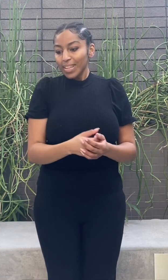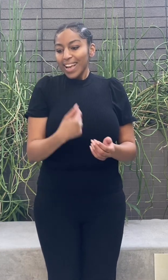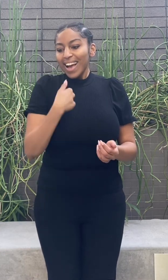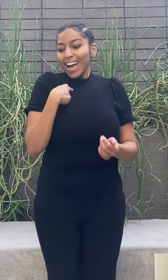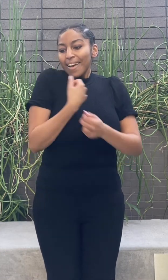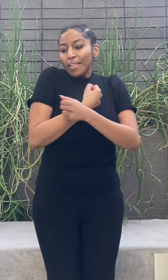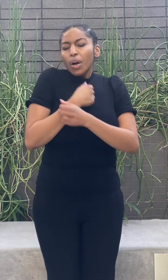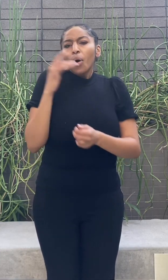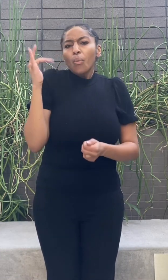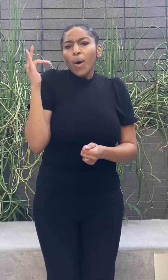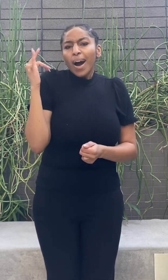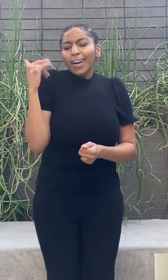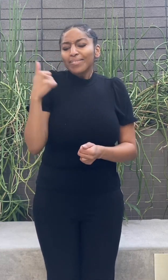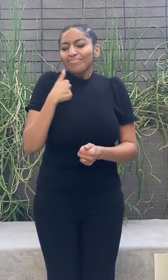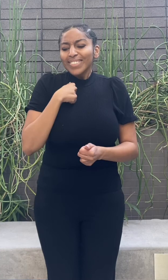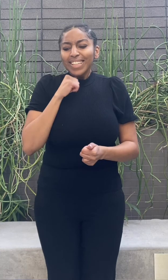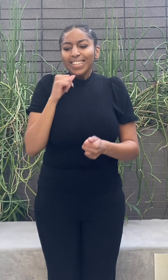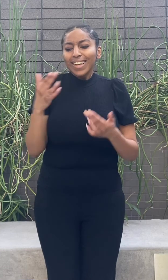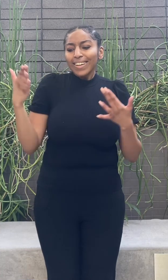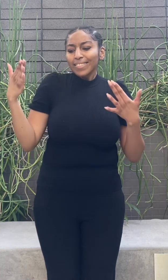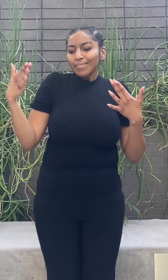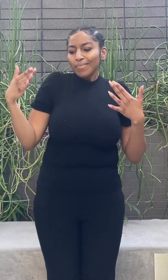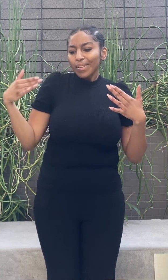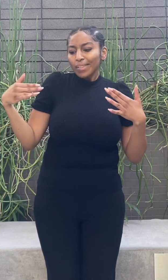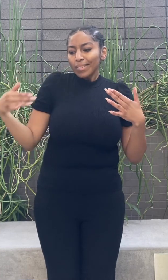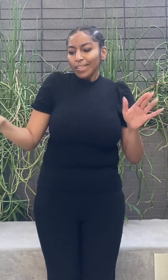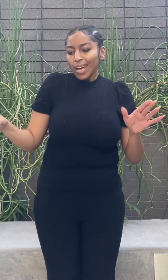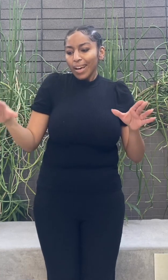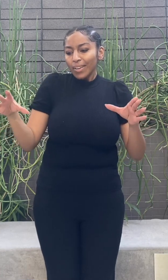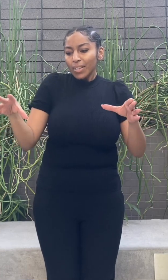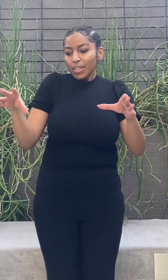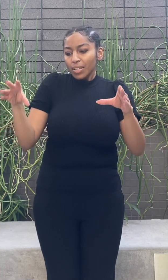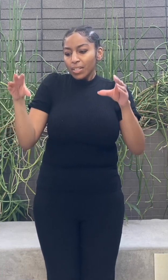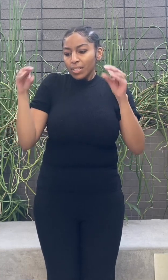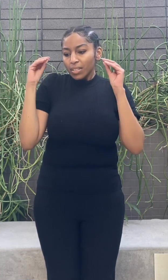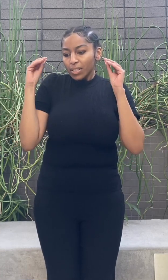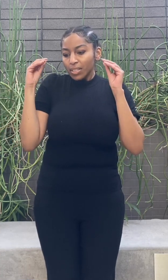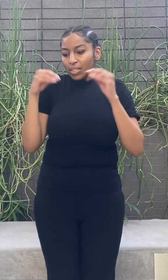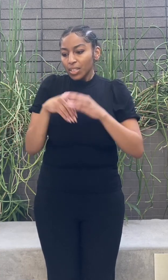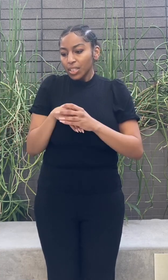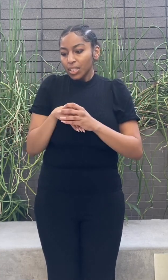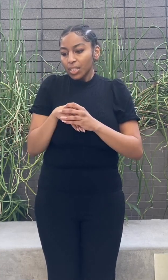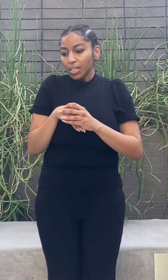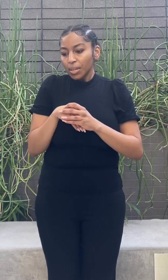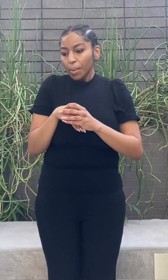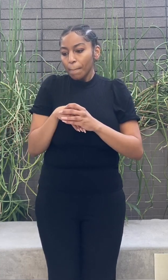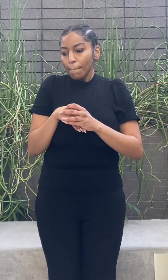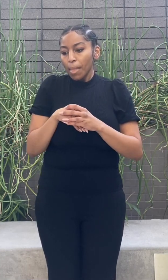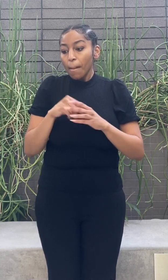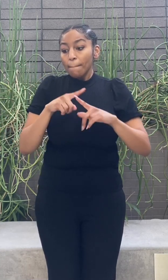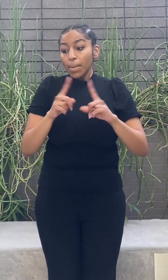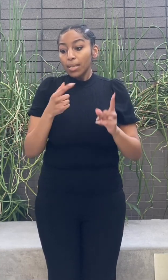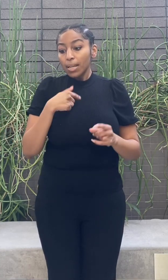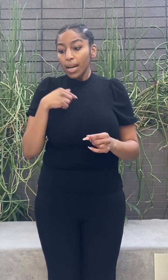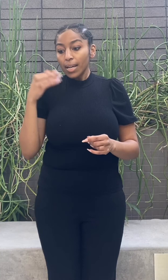neurological pattern in infinite exploding pieces. And I'm explaining again.